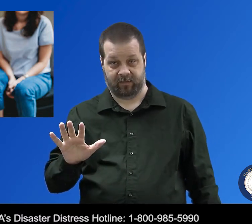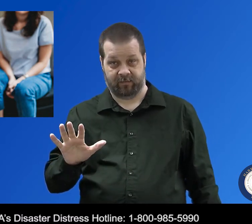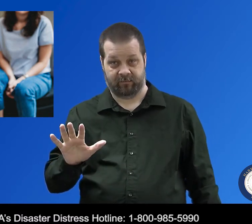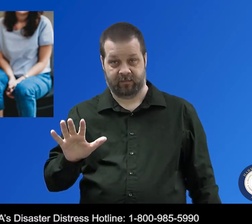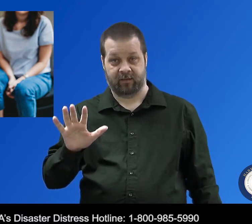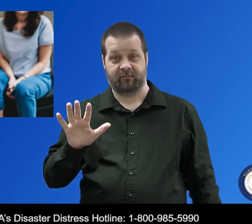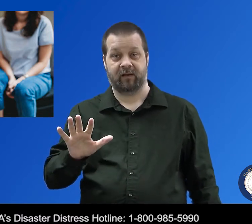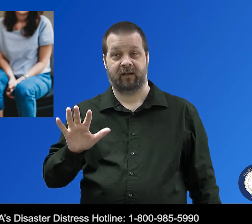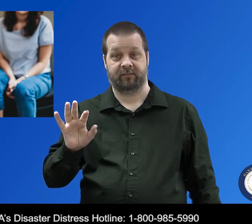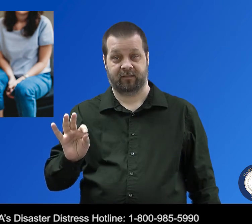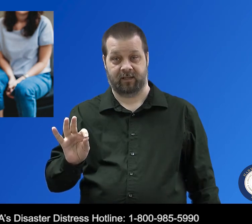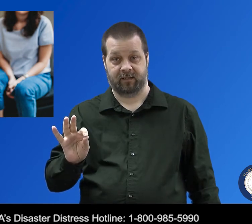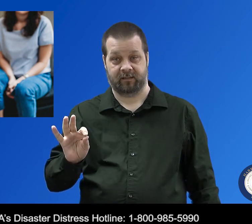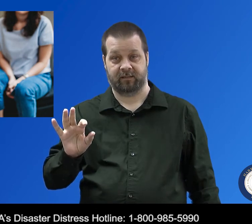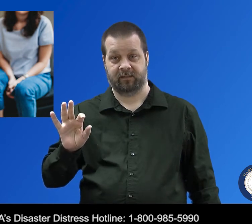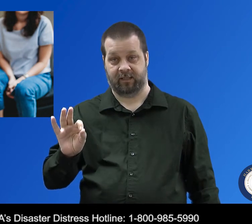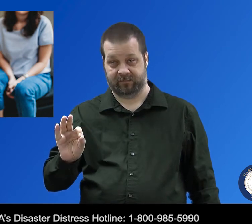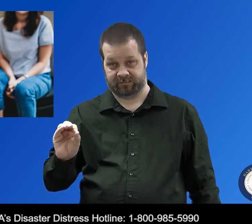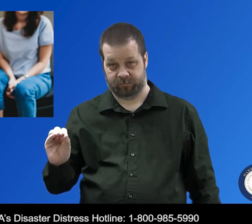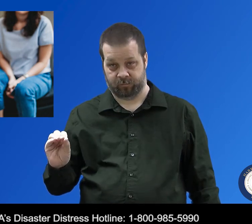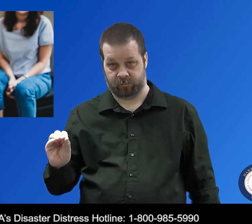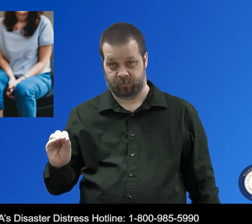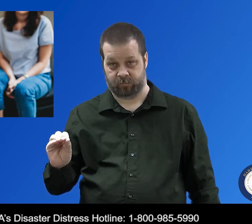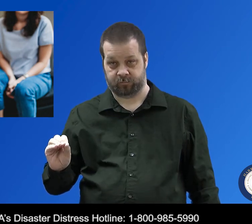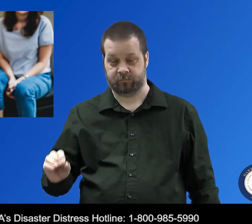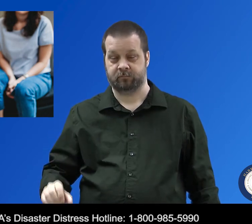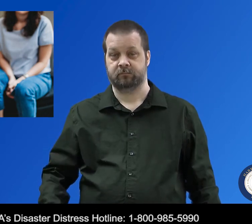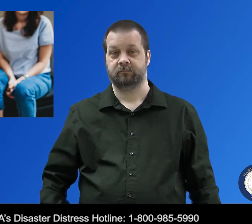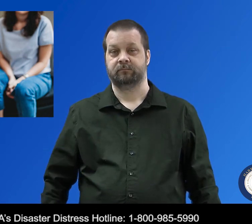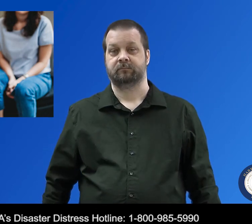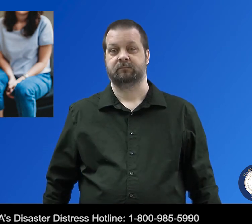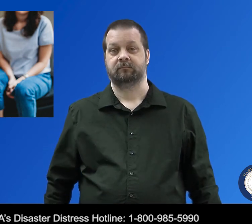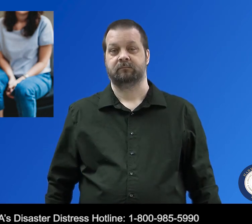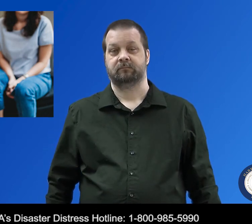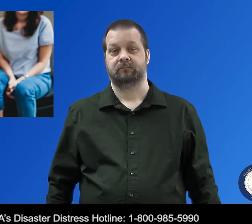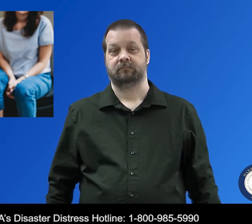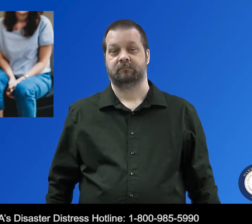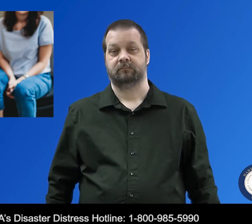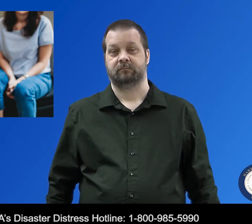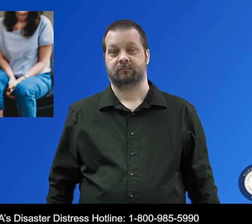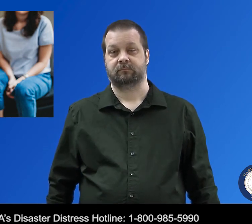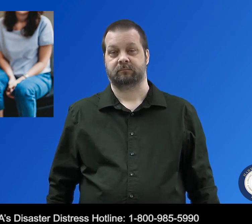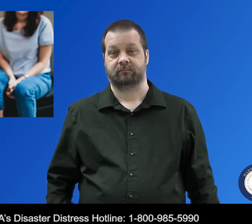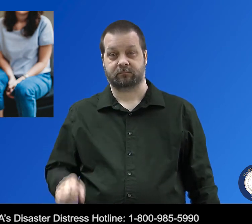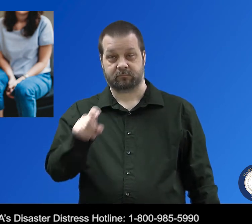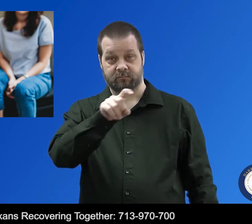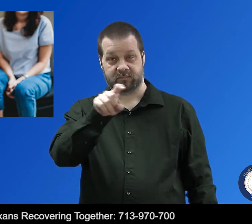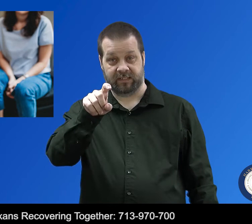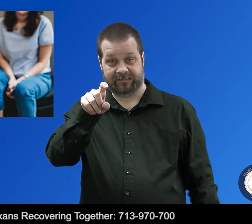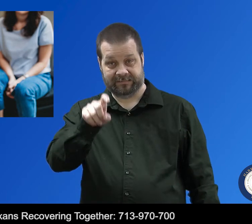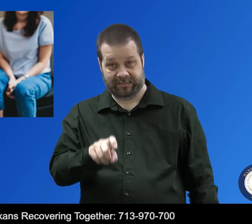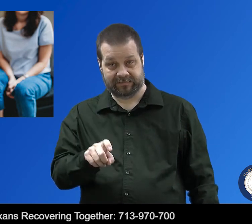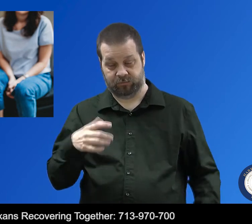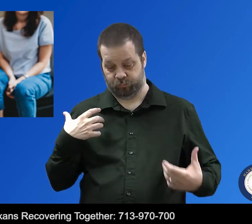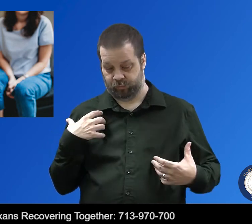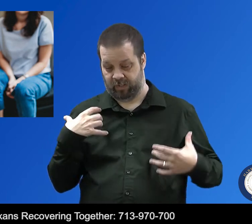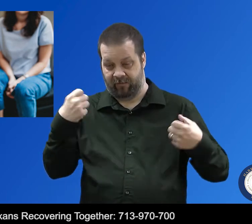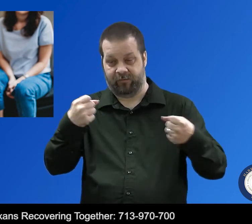-5990. Or Texans Recovering